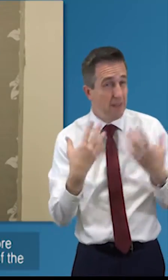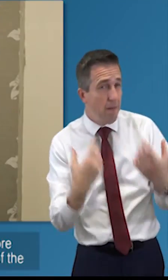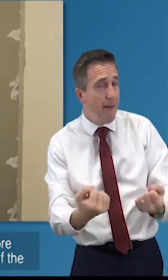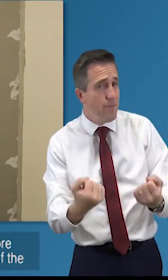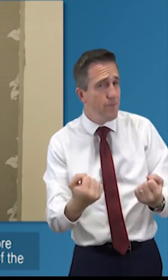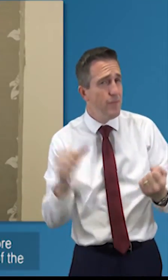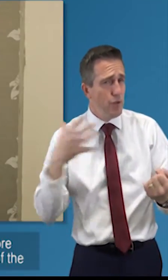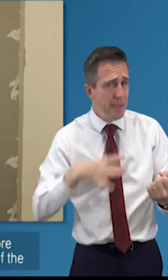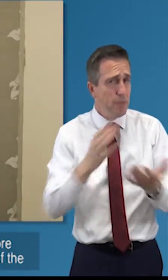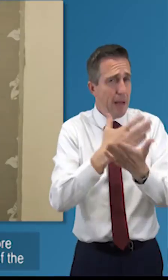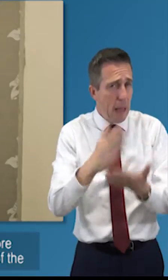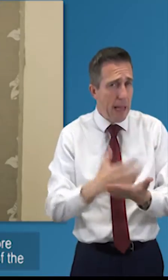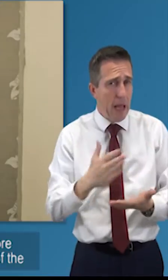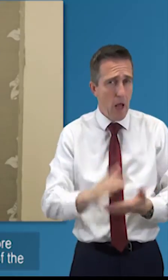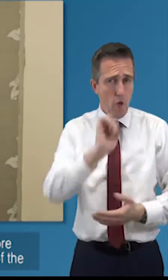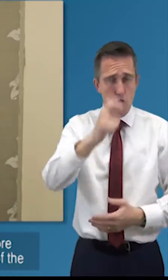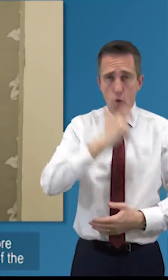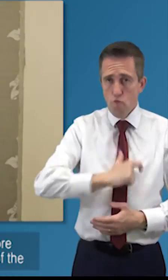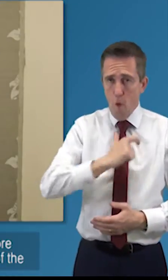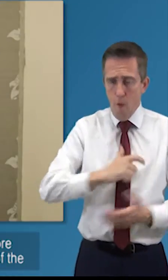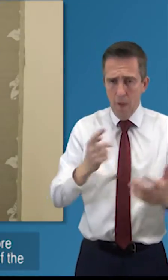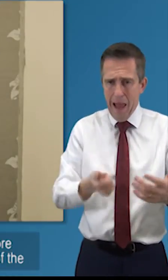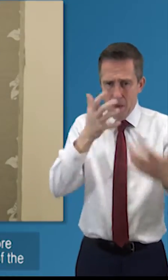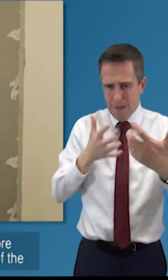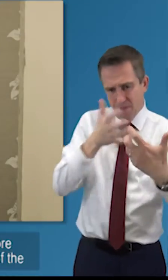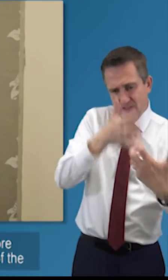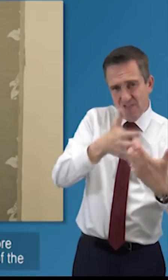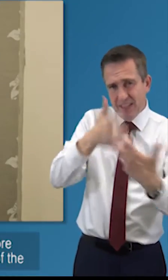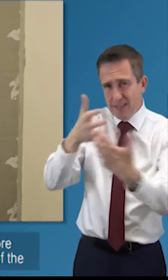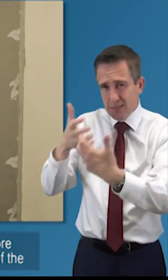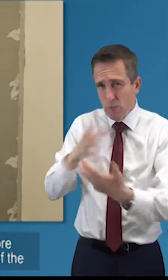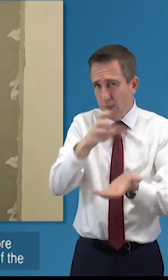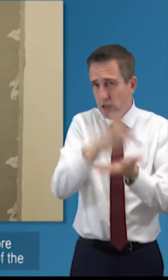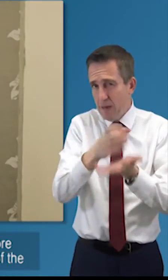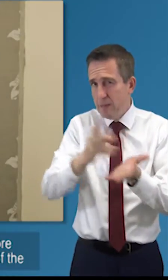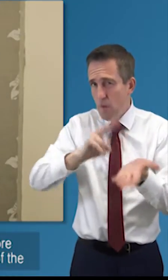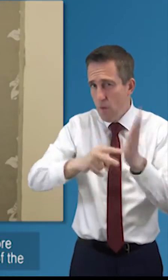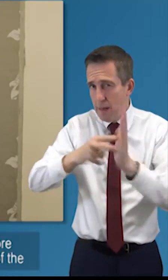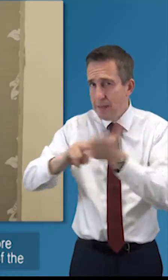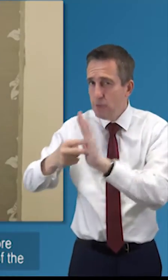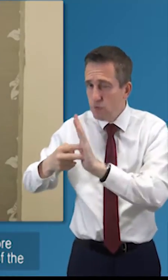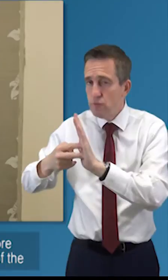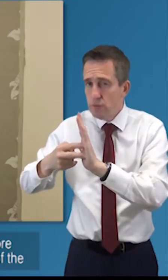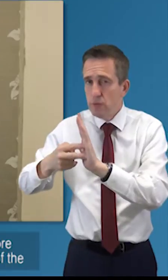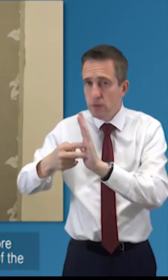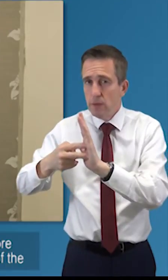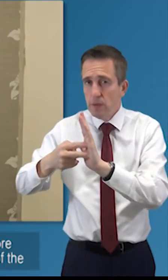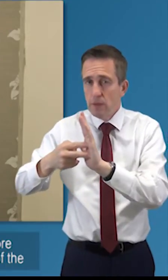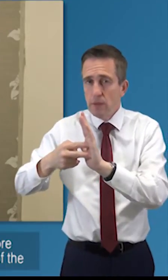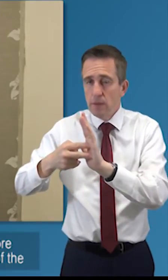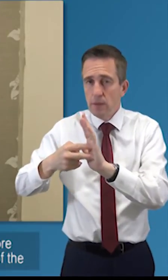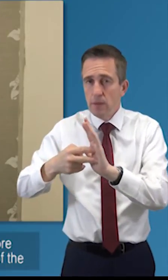charity how far is your job a more strategic one and that will depend